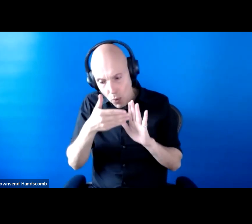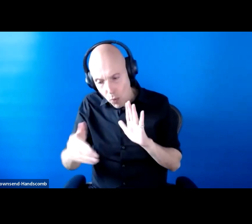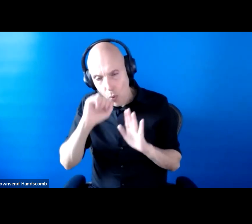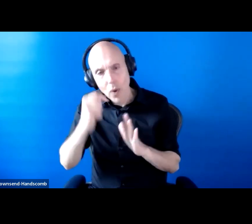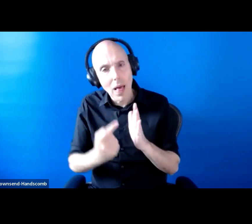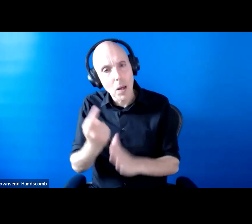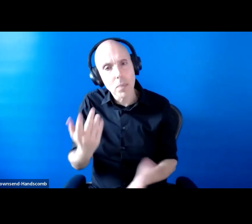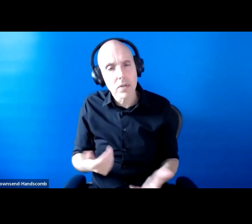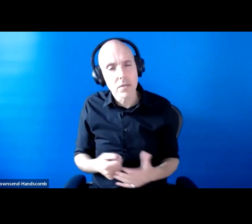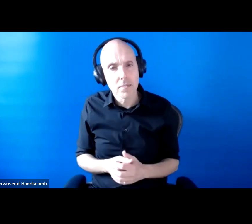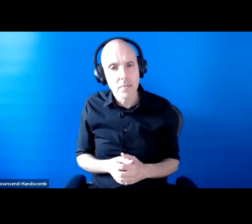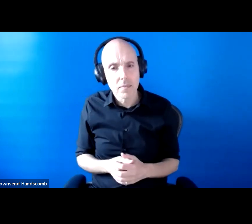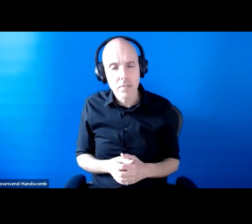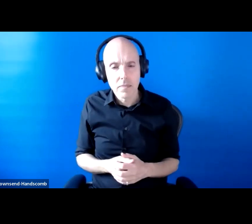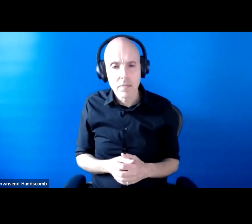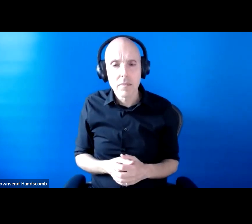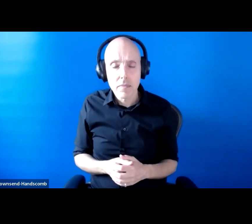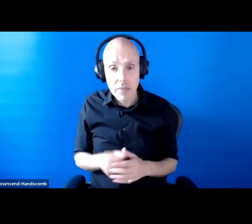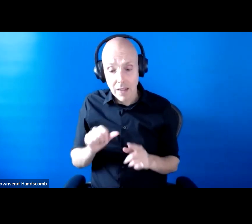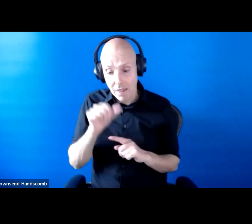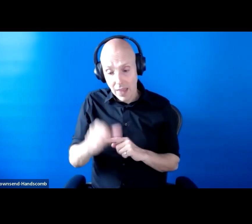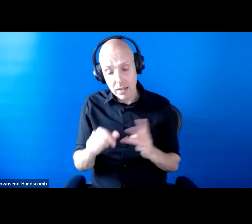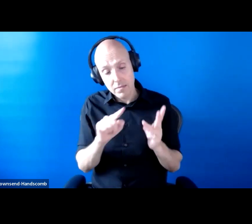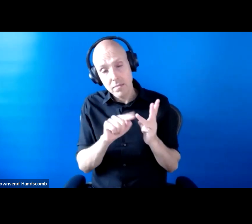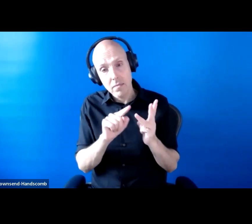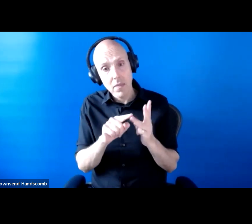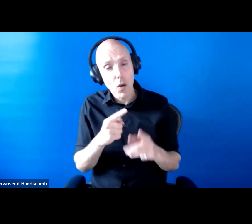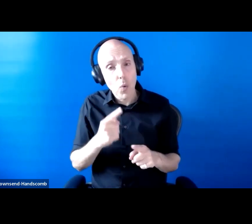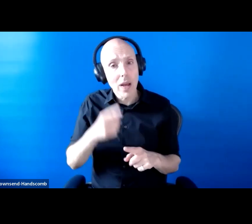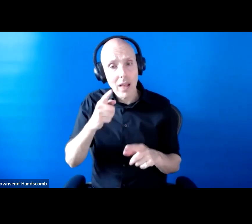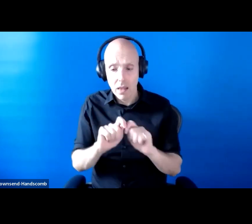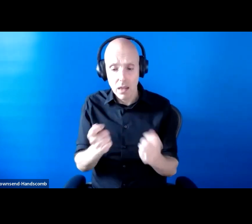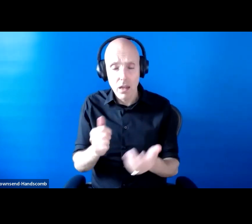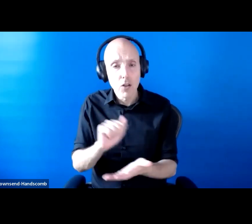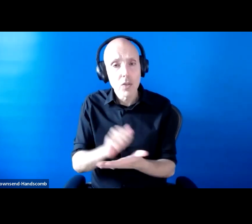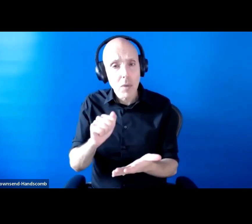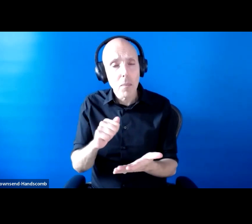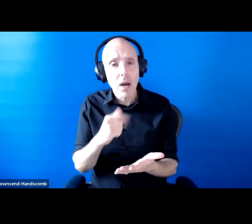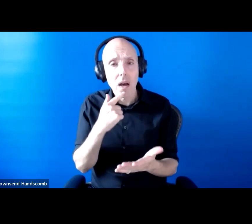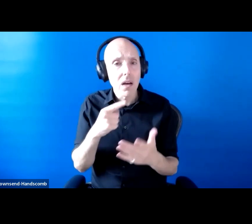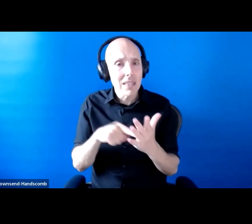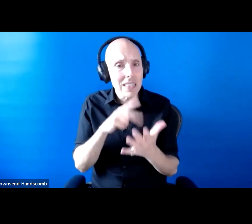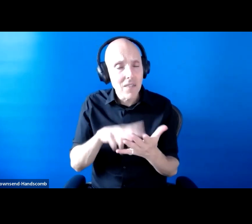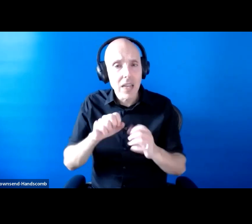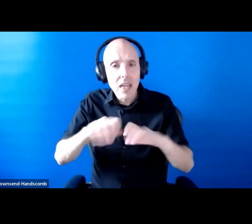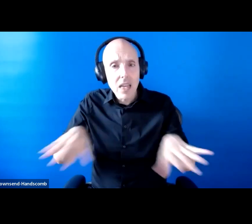stories in the press around GP surgeries sending out blanket do not attempt